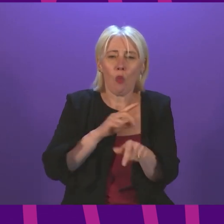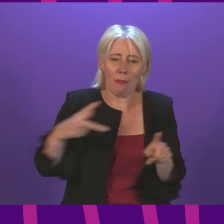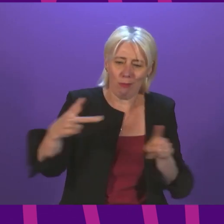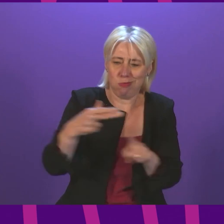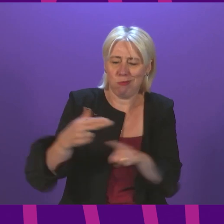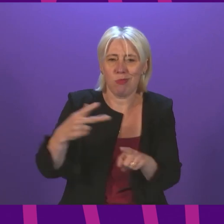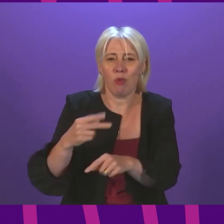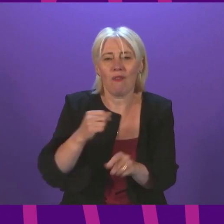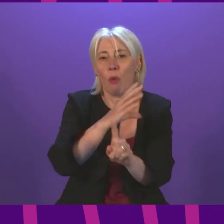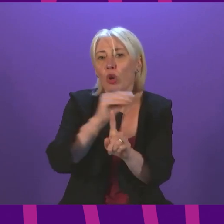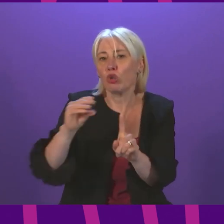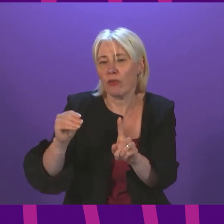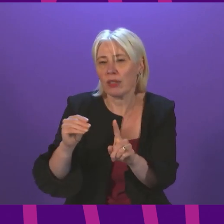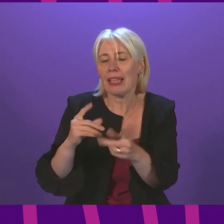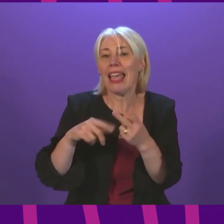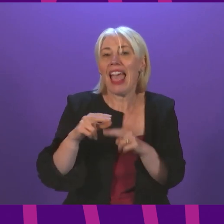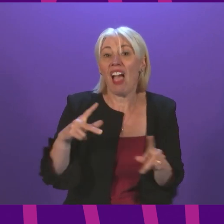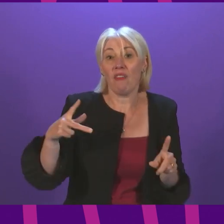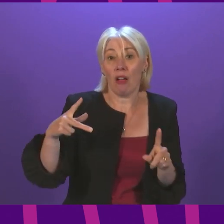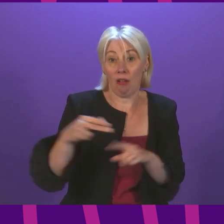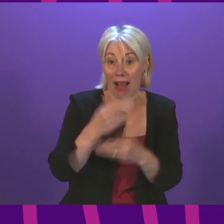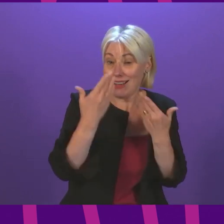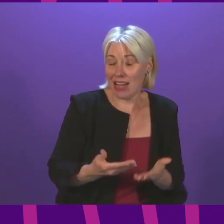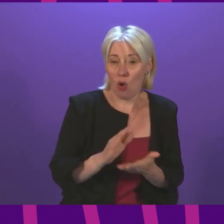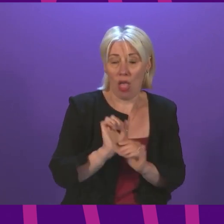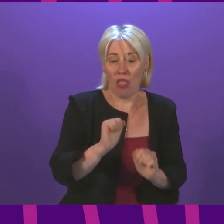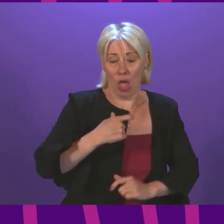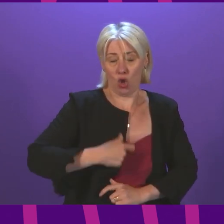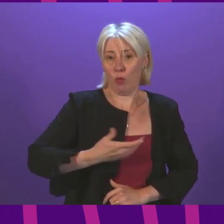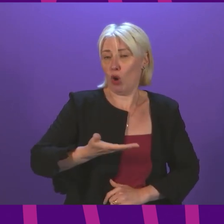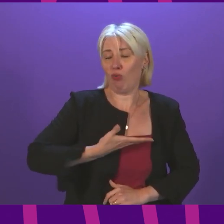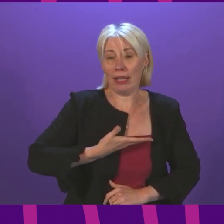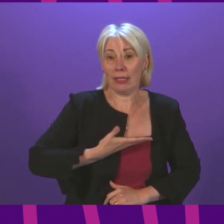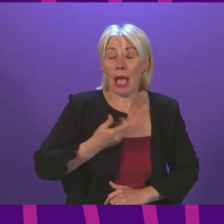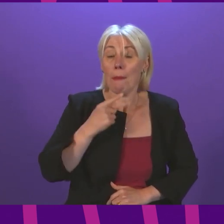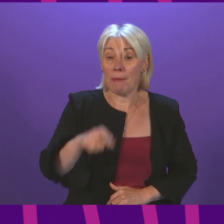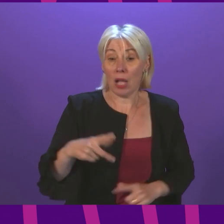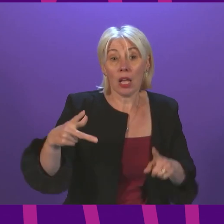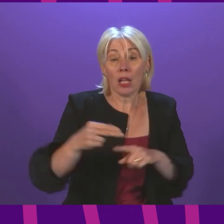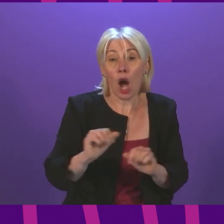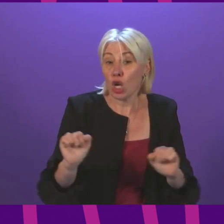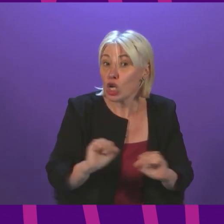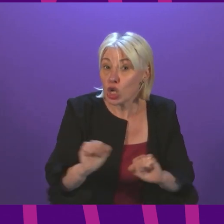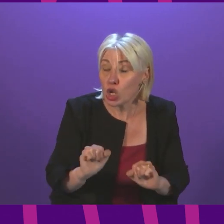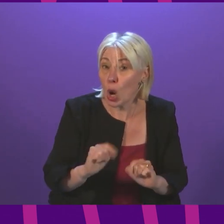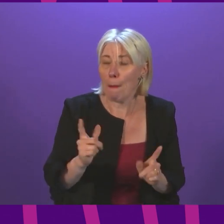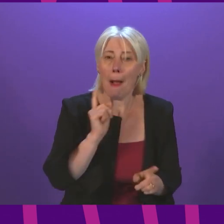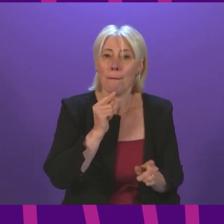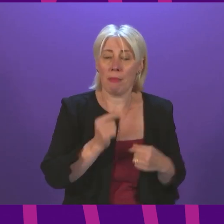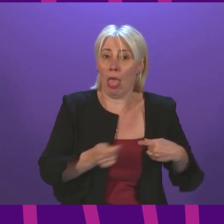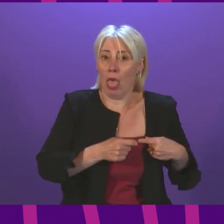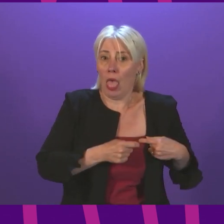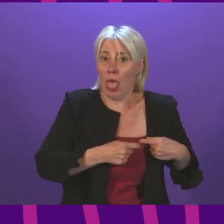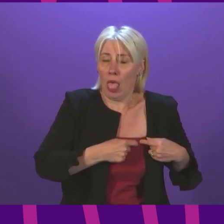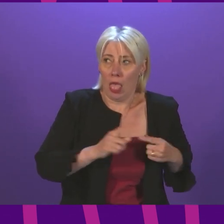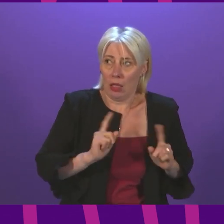millions, slashing their money now will be an assault on their basic human rights. The cut has not even taken place yet, and already the increased anxiety is palpable.